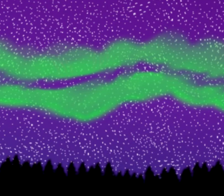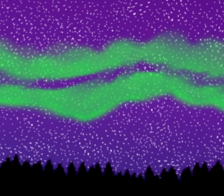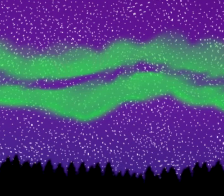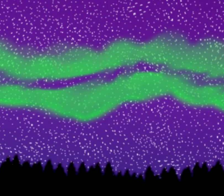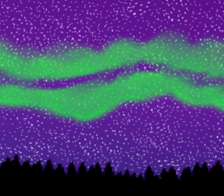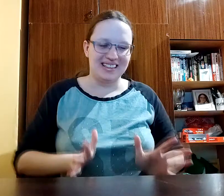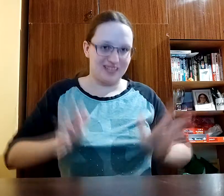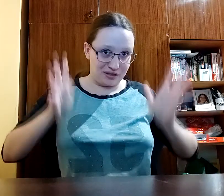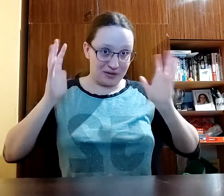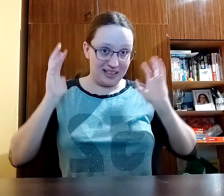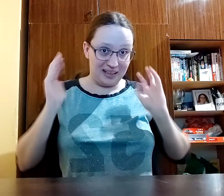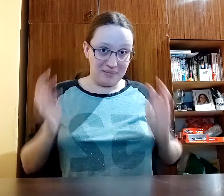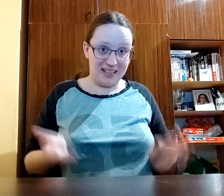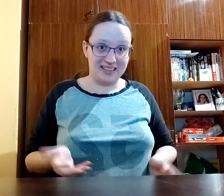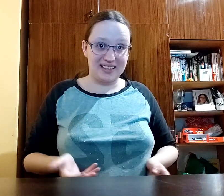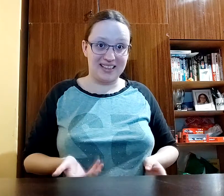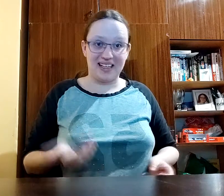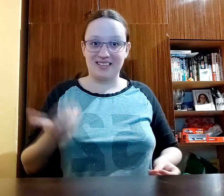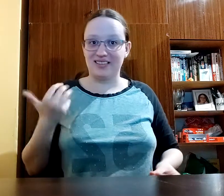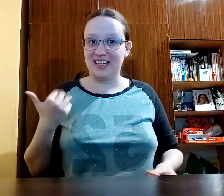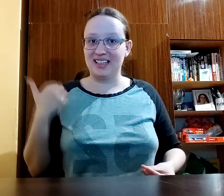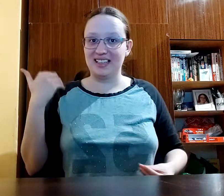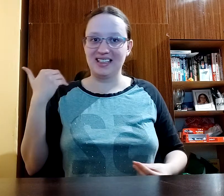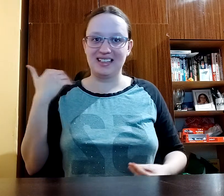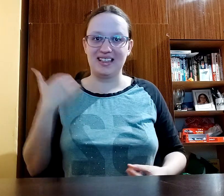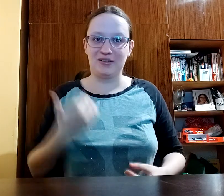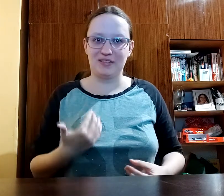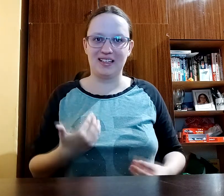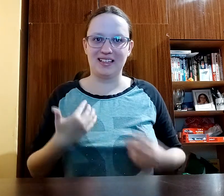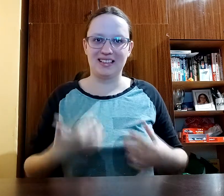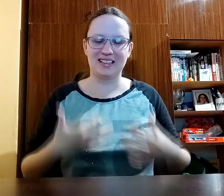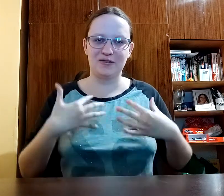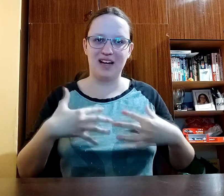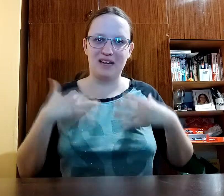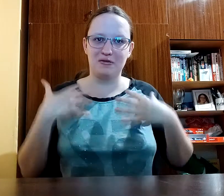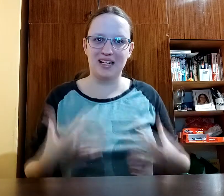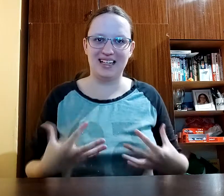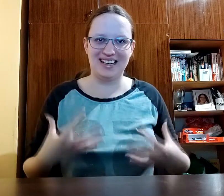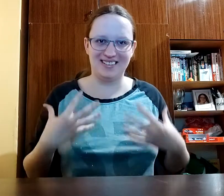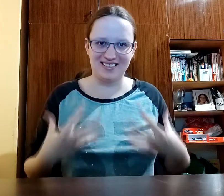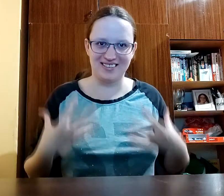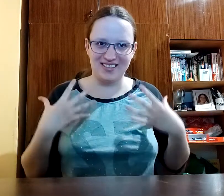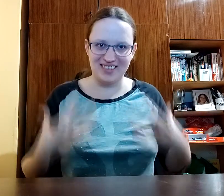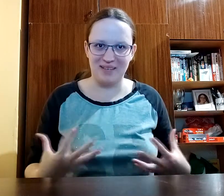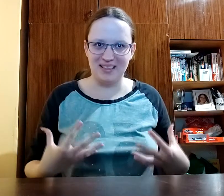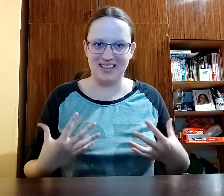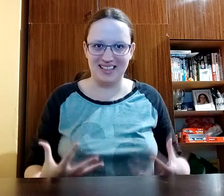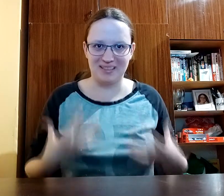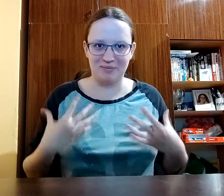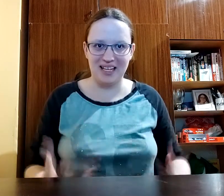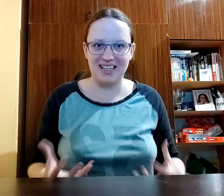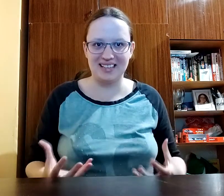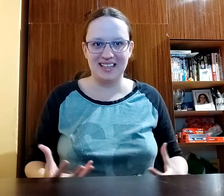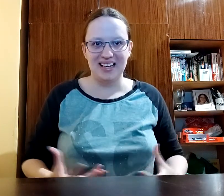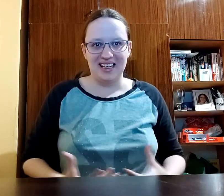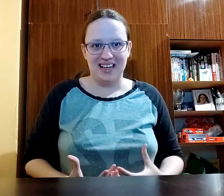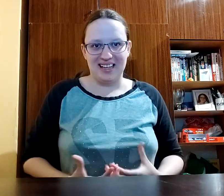truly amazing and writing it I felt as if I were along with them in that place and